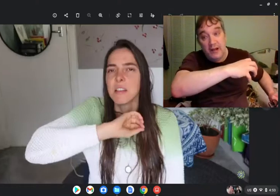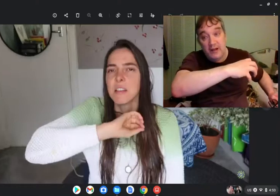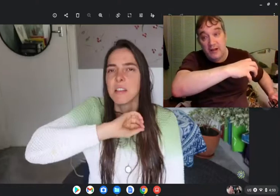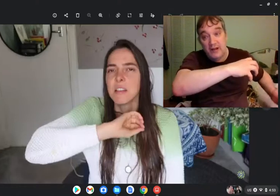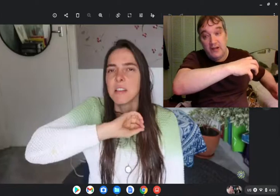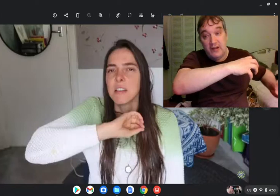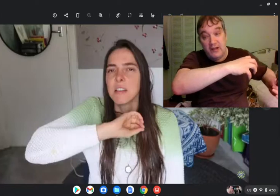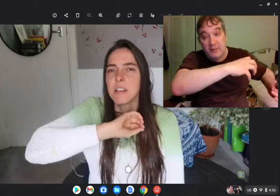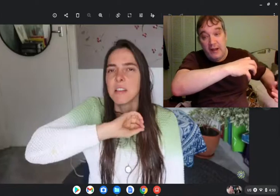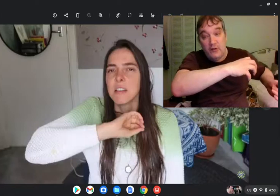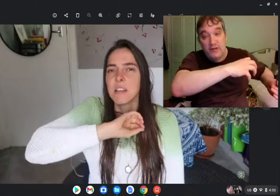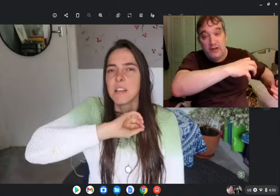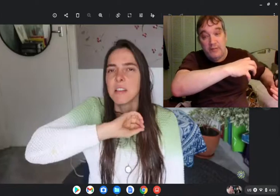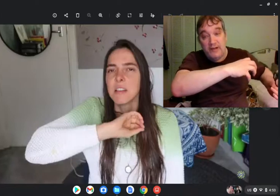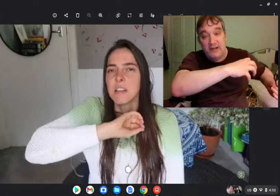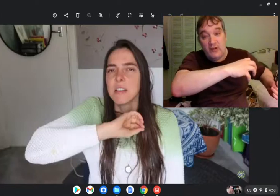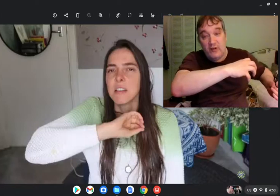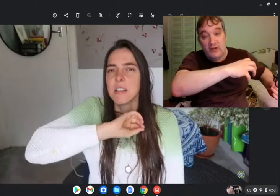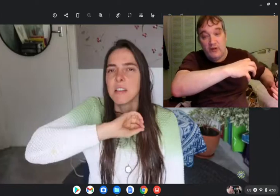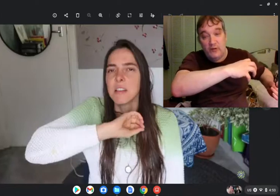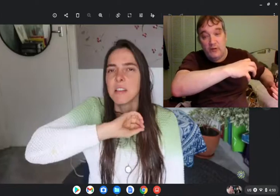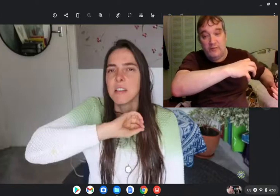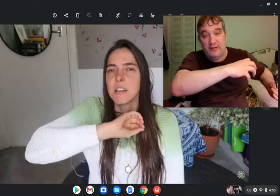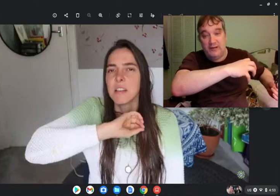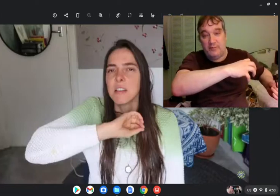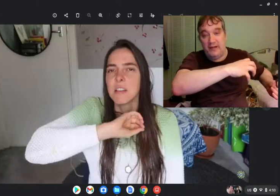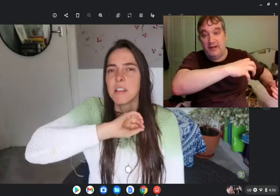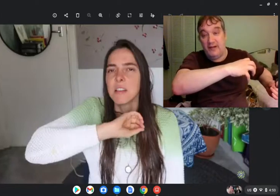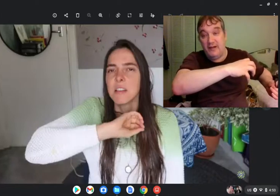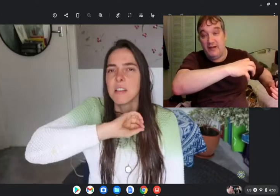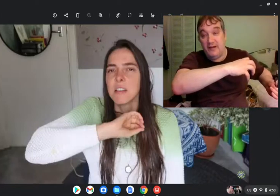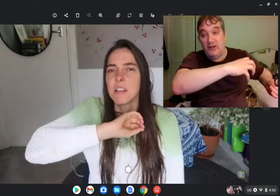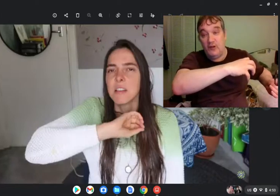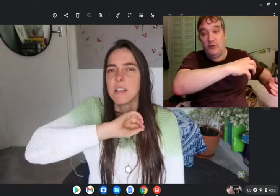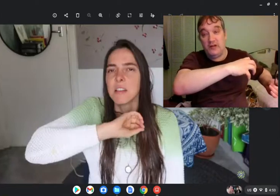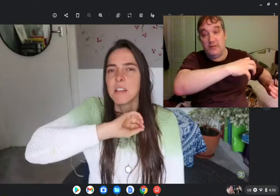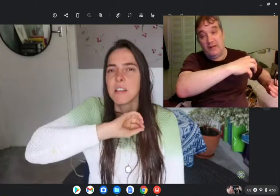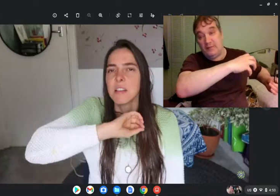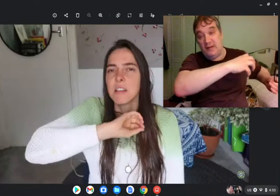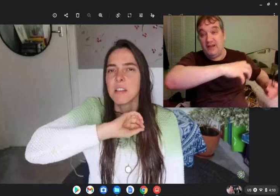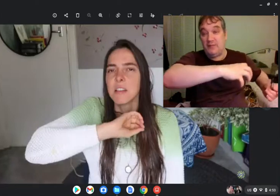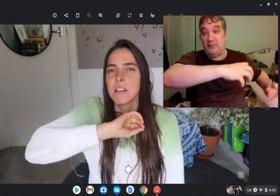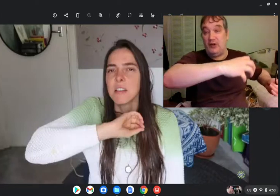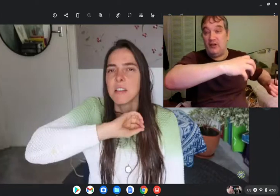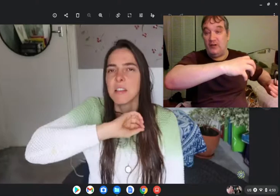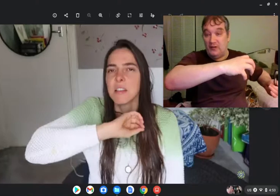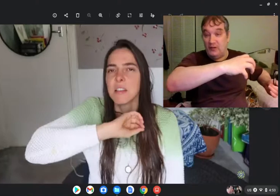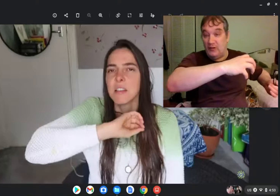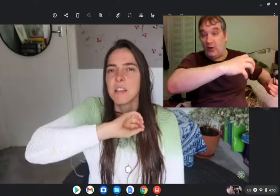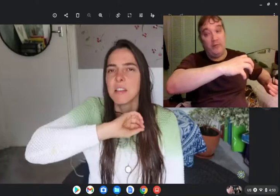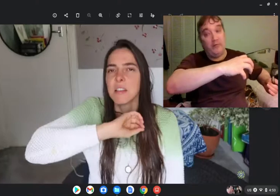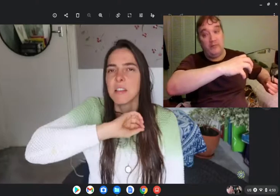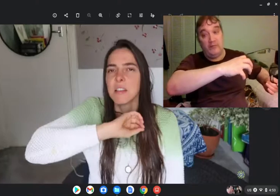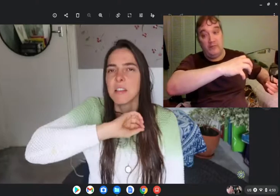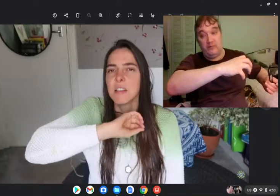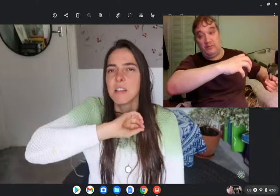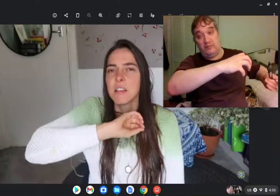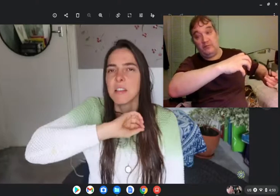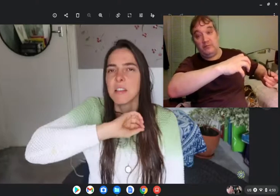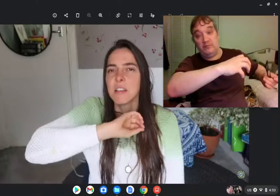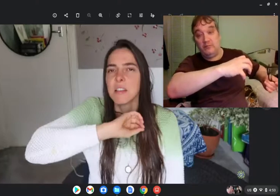is my is my Uzi spit as long as her Uzi spit spit the Uzi spit being this part of the arm